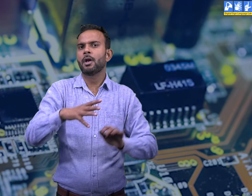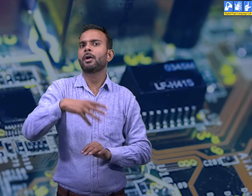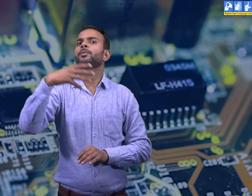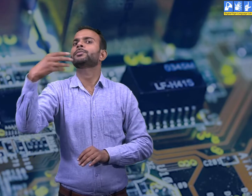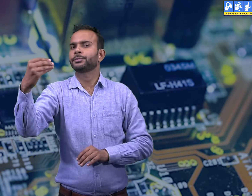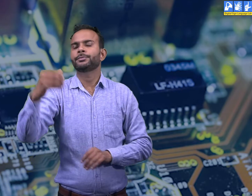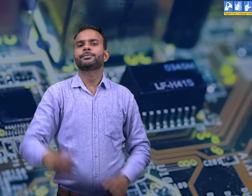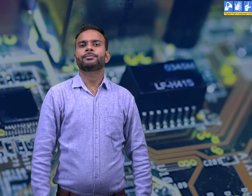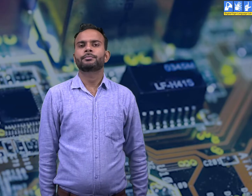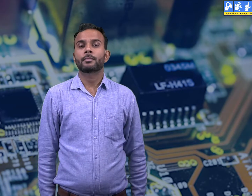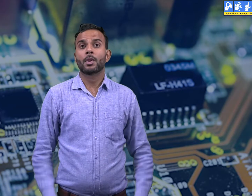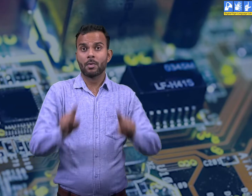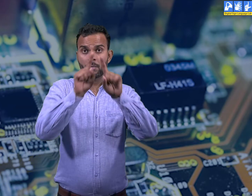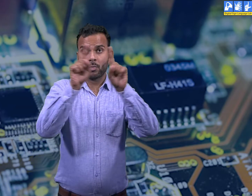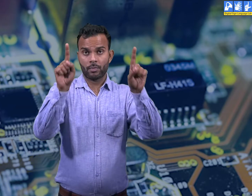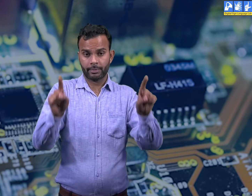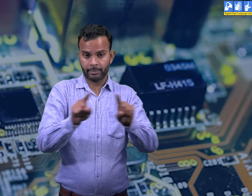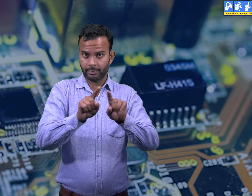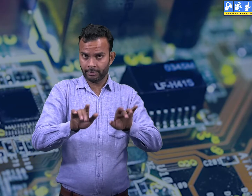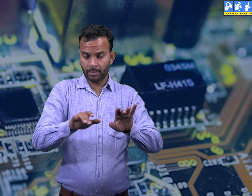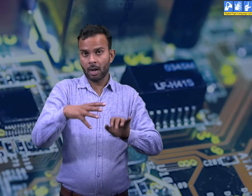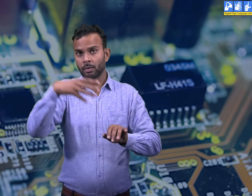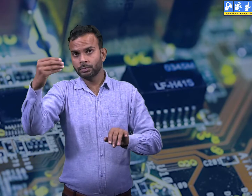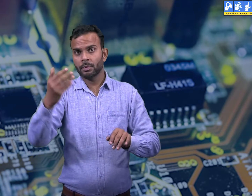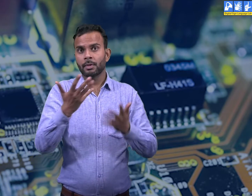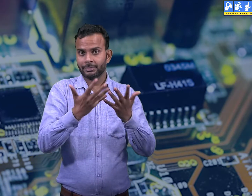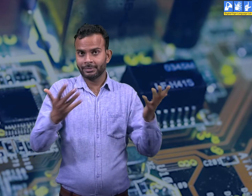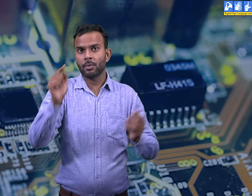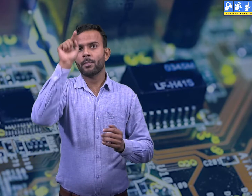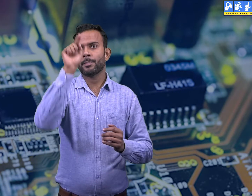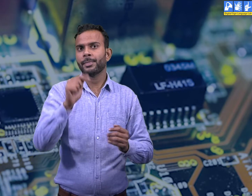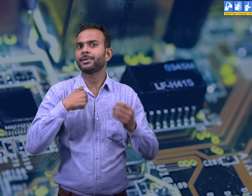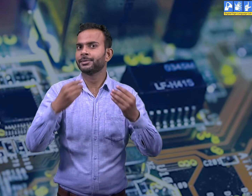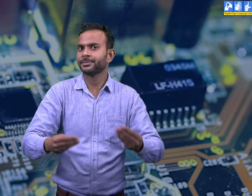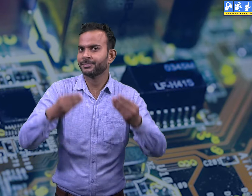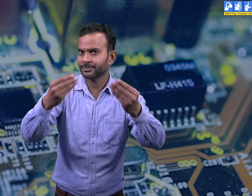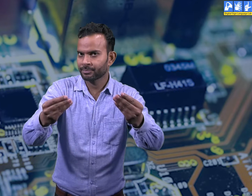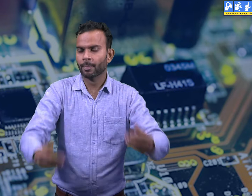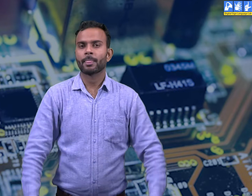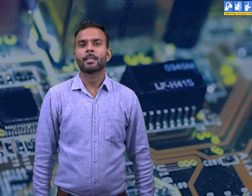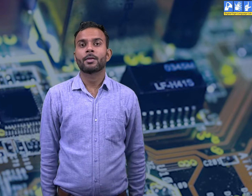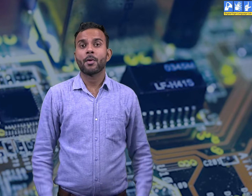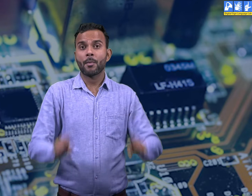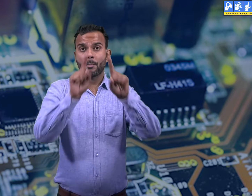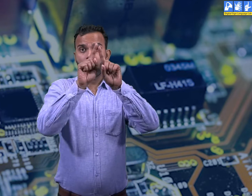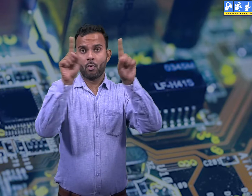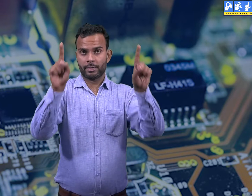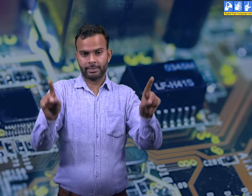The devices used for producing the results in the form of visual text and sound are called output